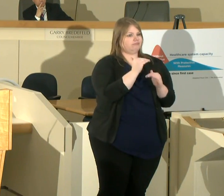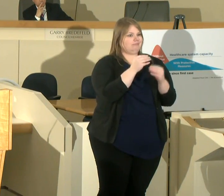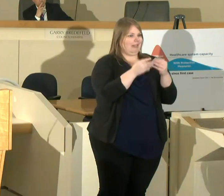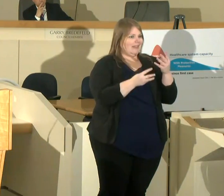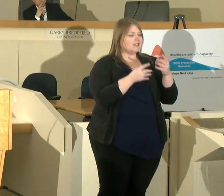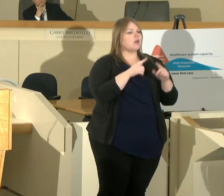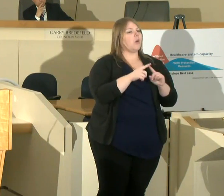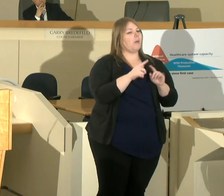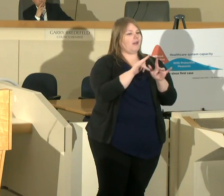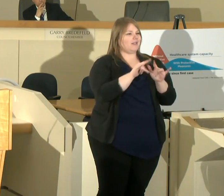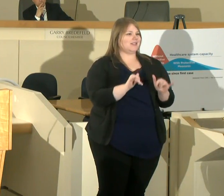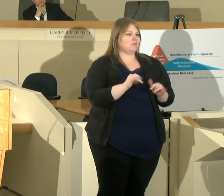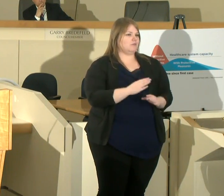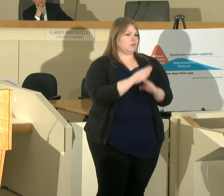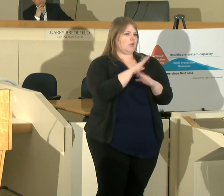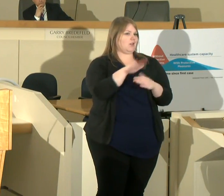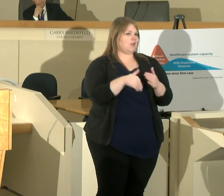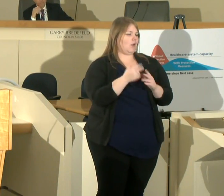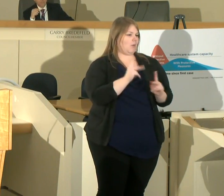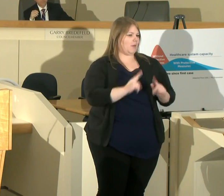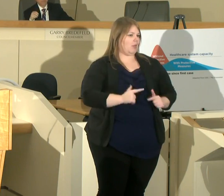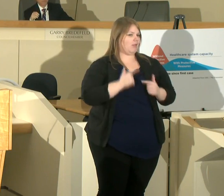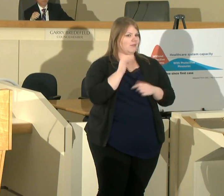protecting the citizens of this community